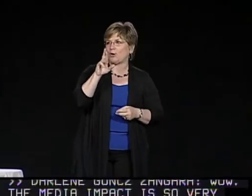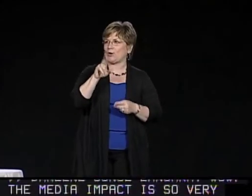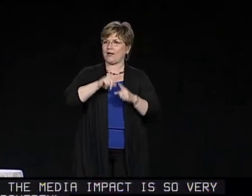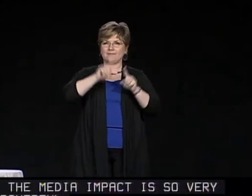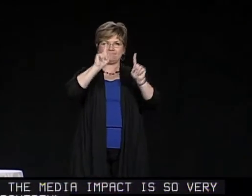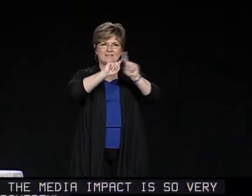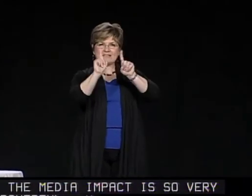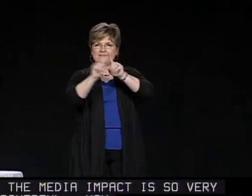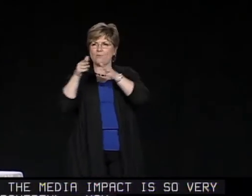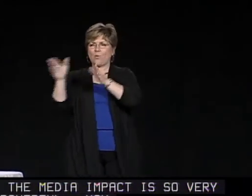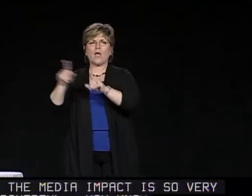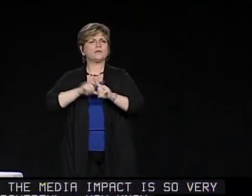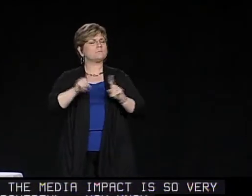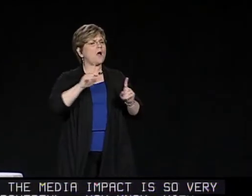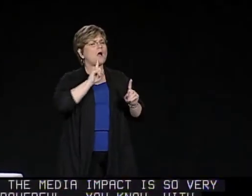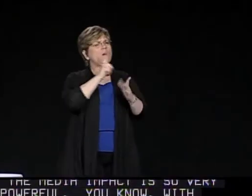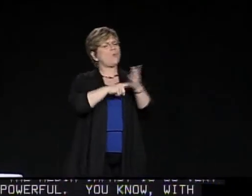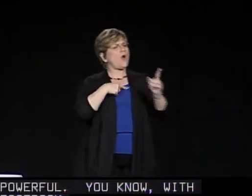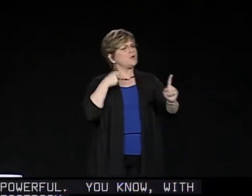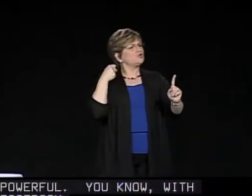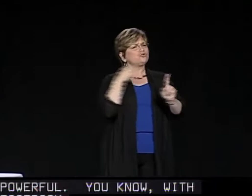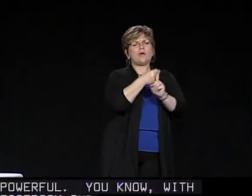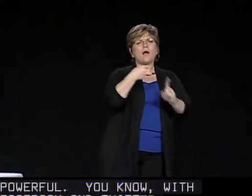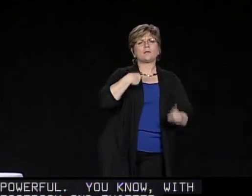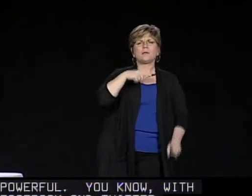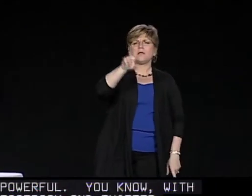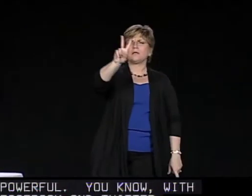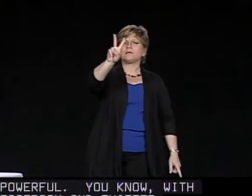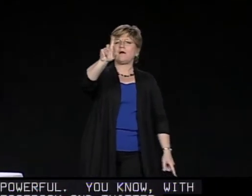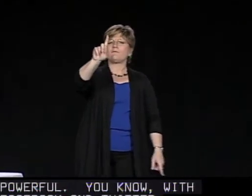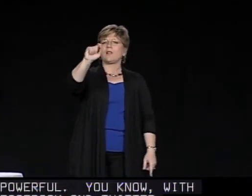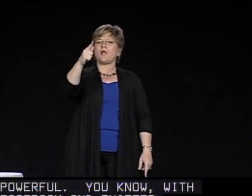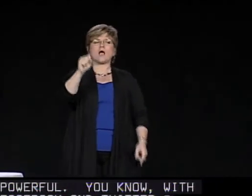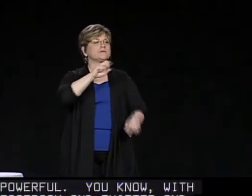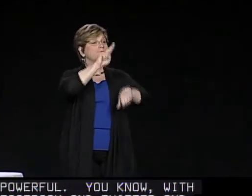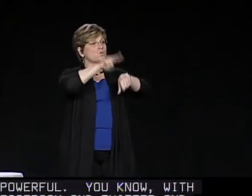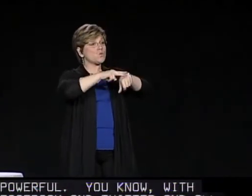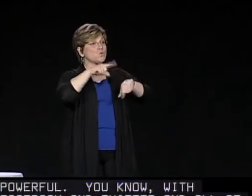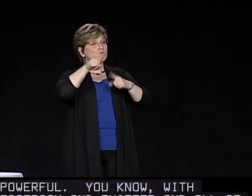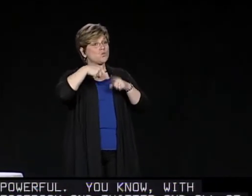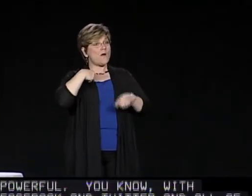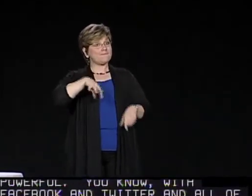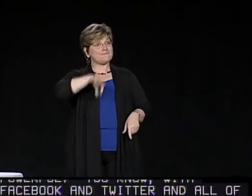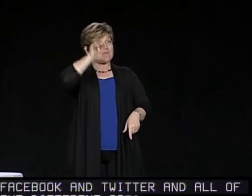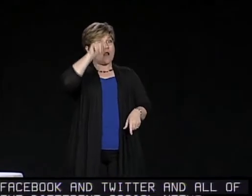and Twitter and all of the different social networking sites, vlogs.